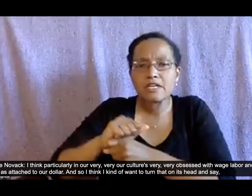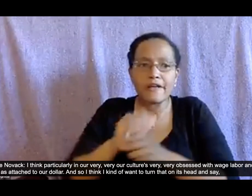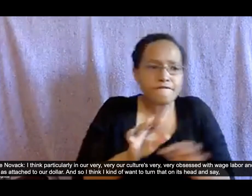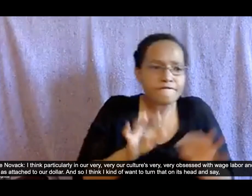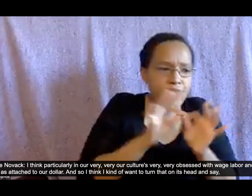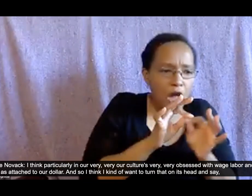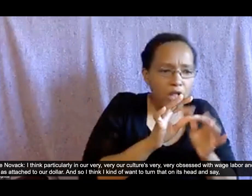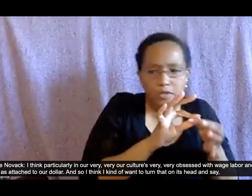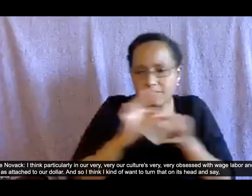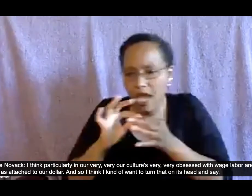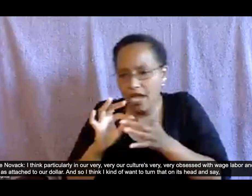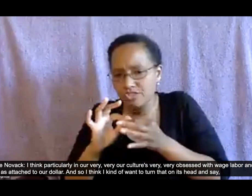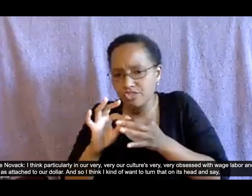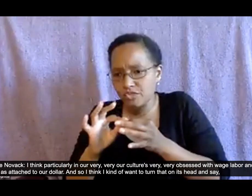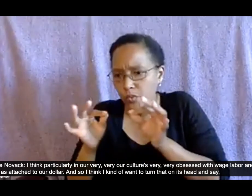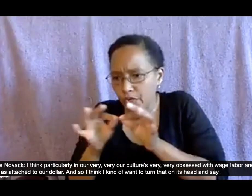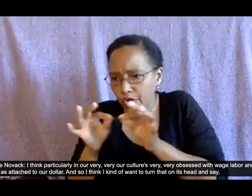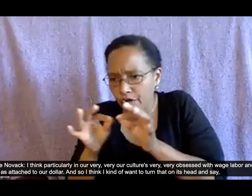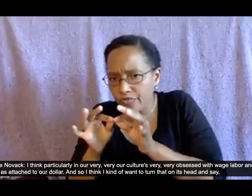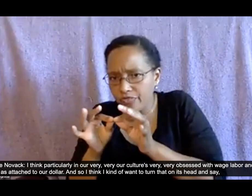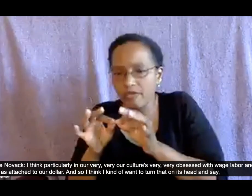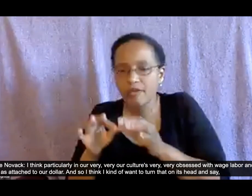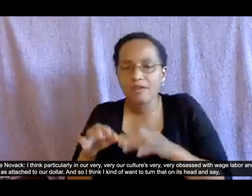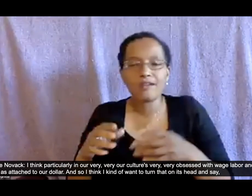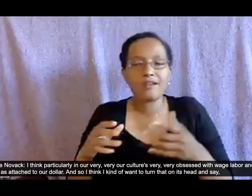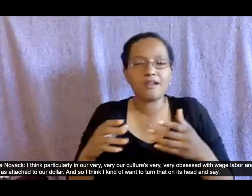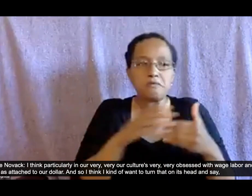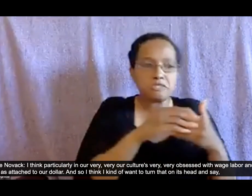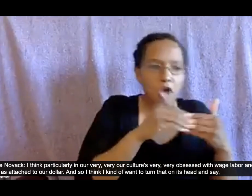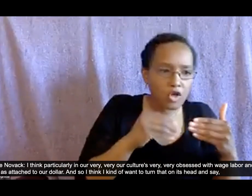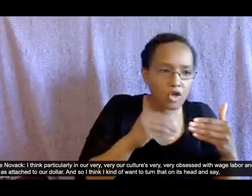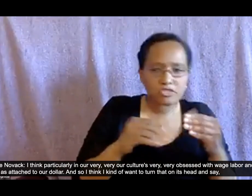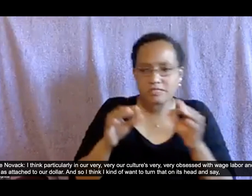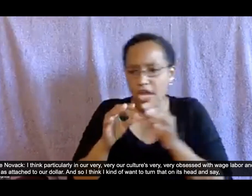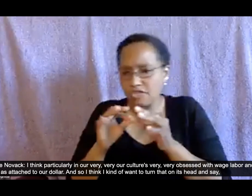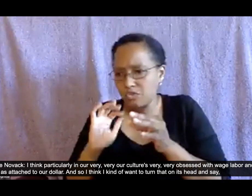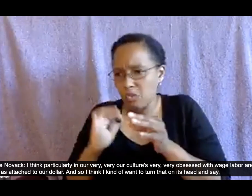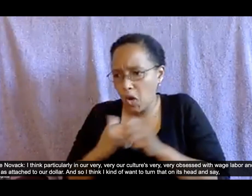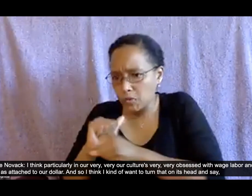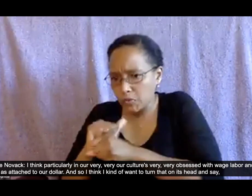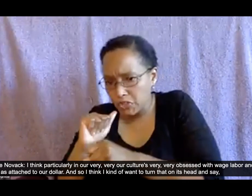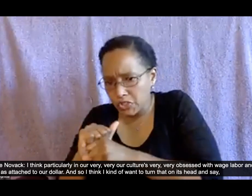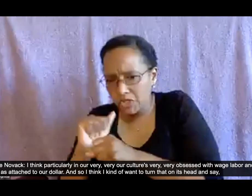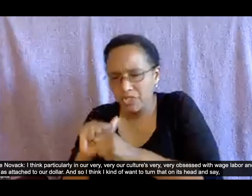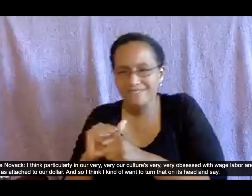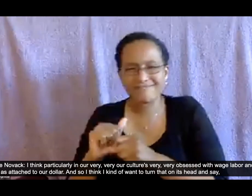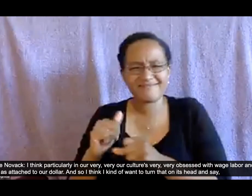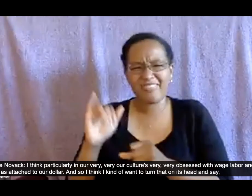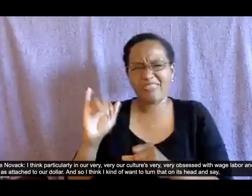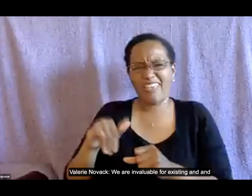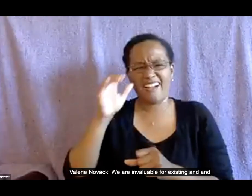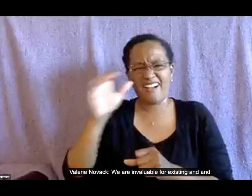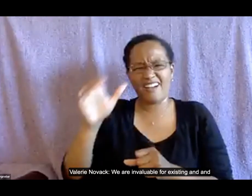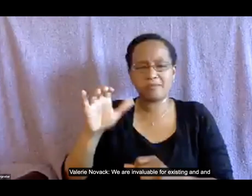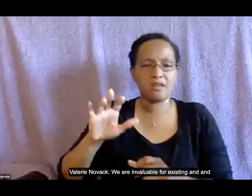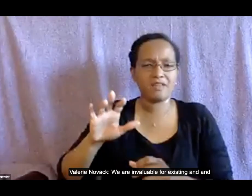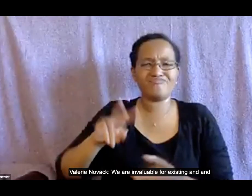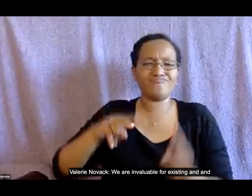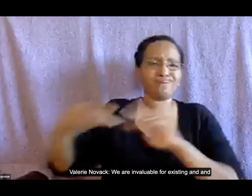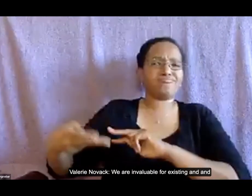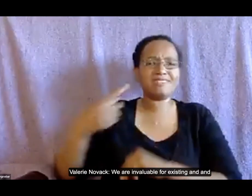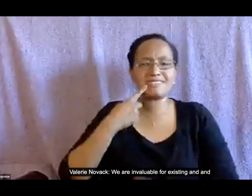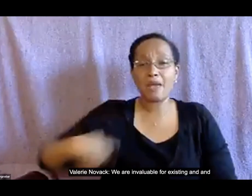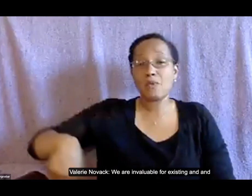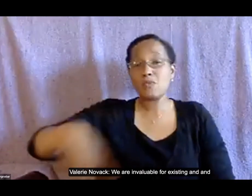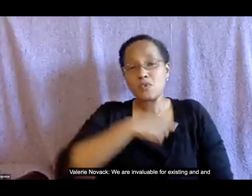and so i think i kind of want to turn that on on its head and say um we are invaluable